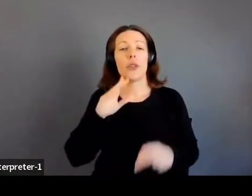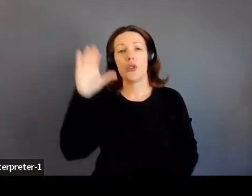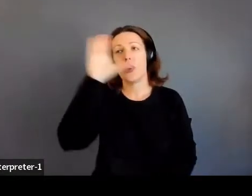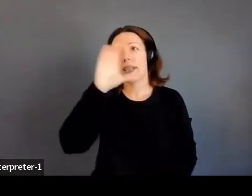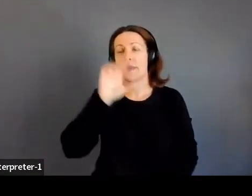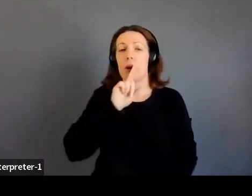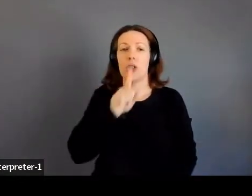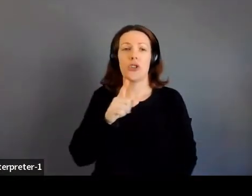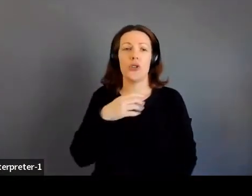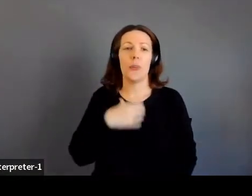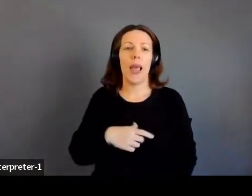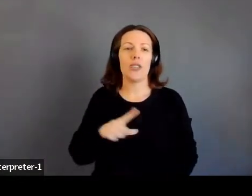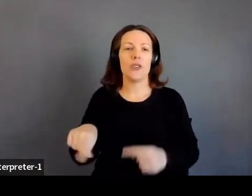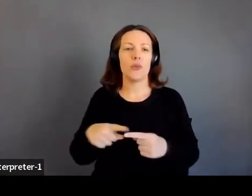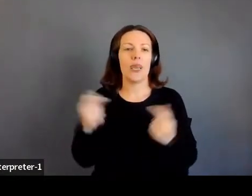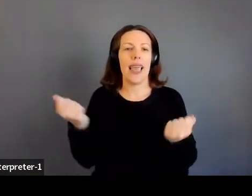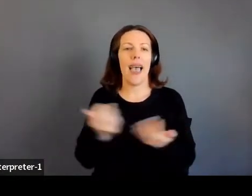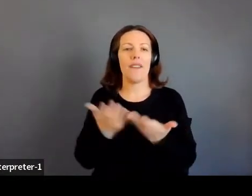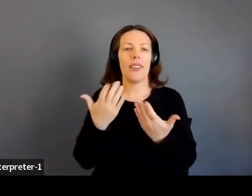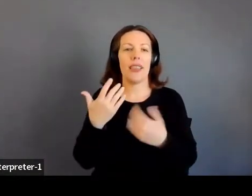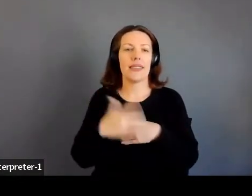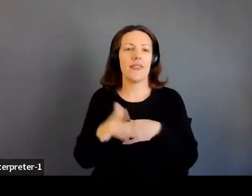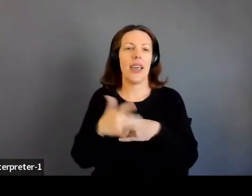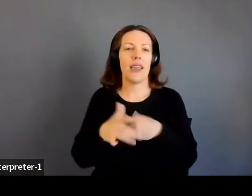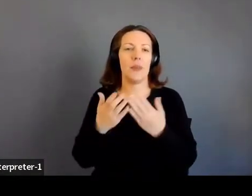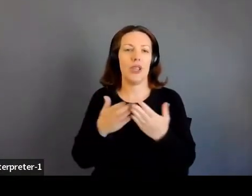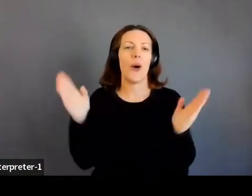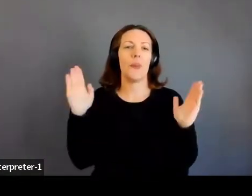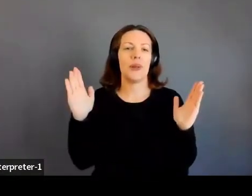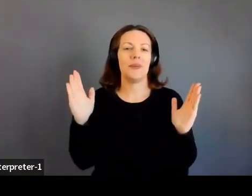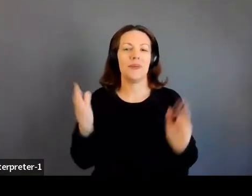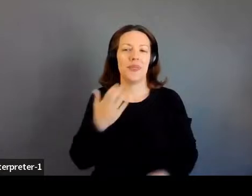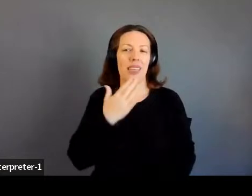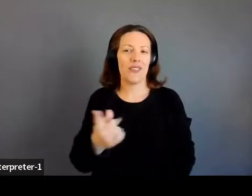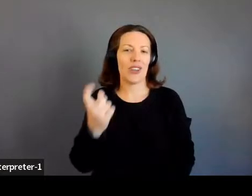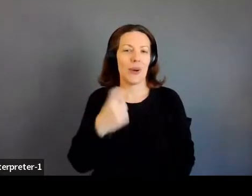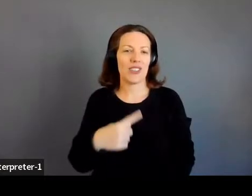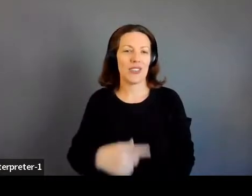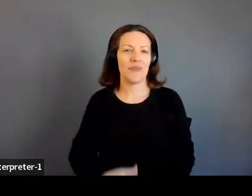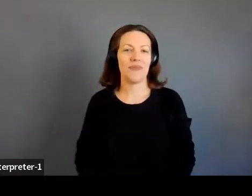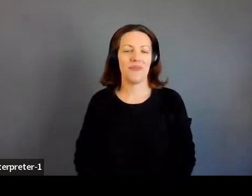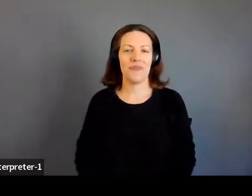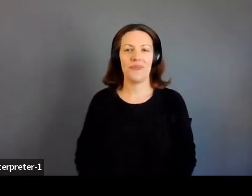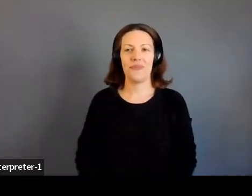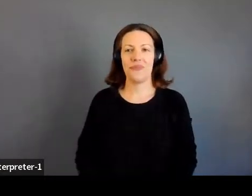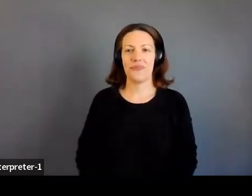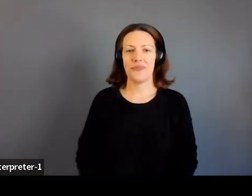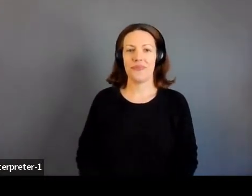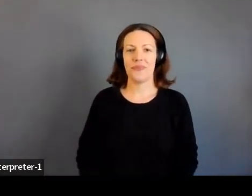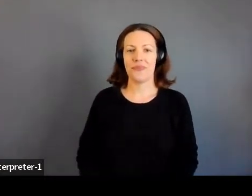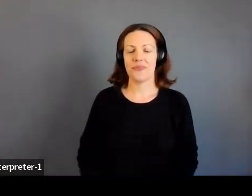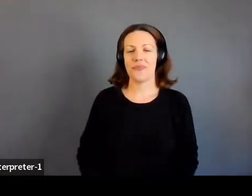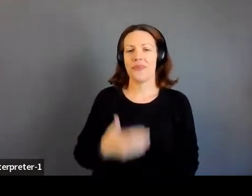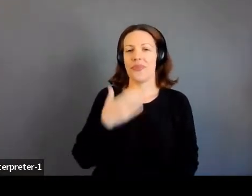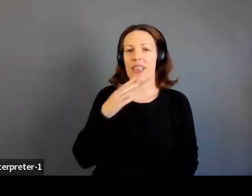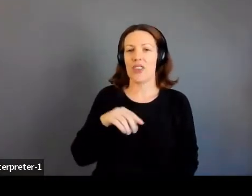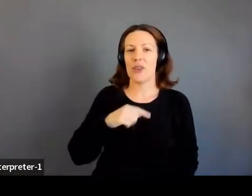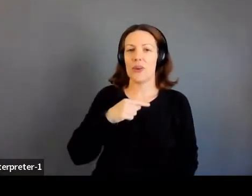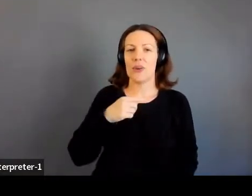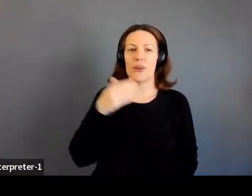feel like everything is open and available to you. Thanks for the question. Thank you. Next question.